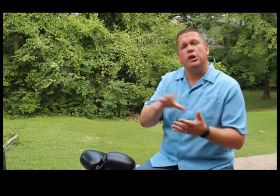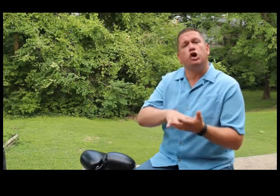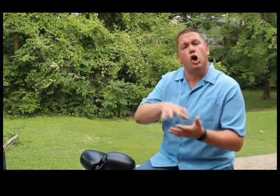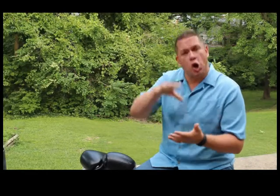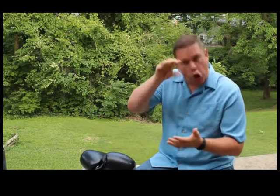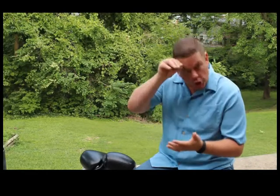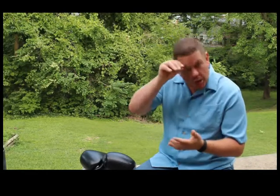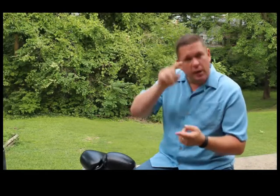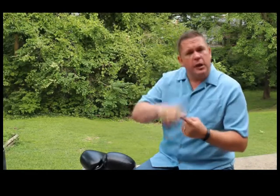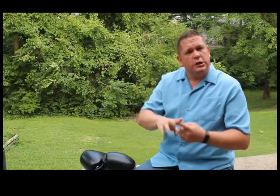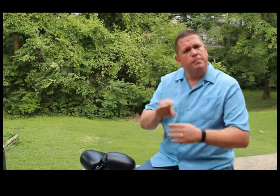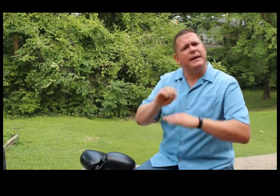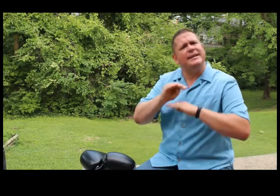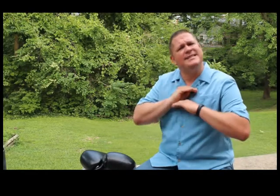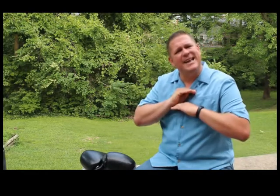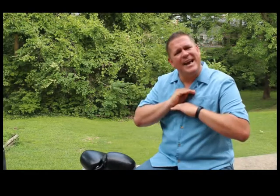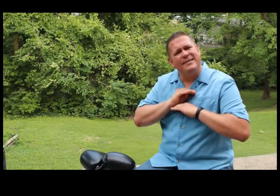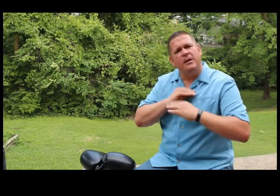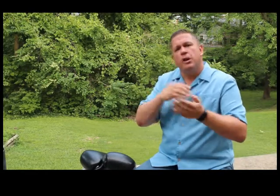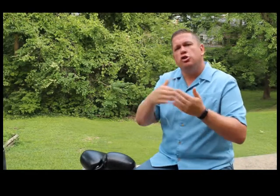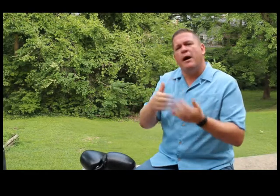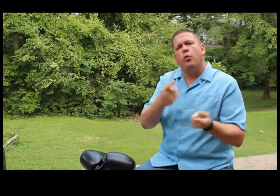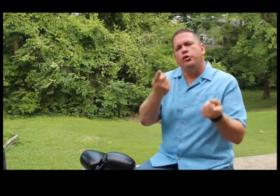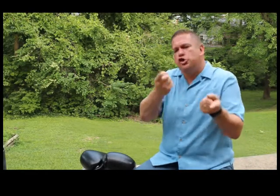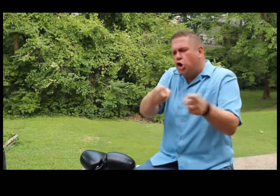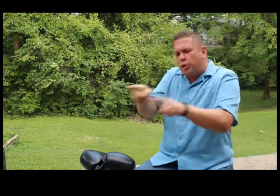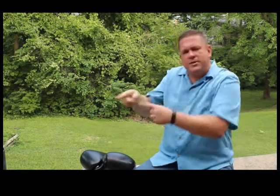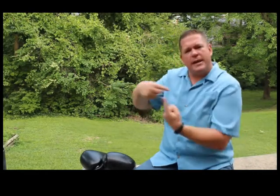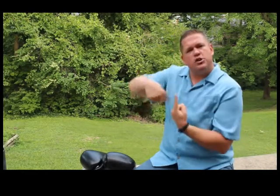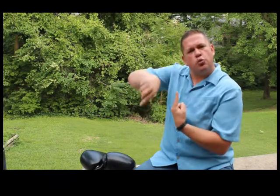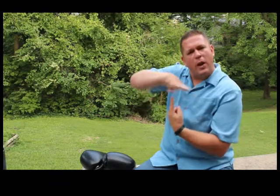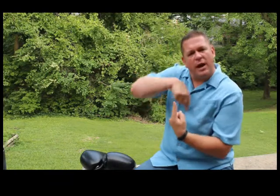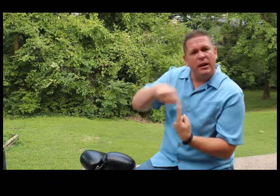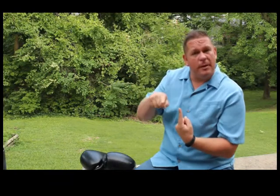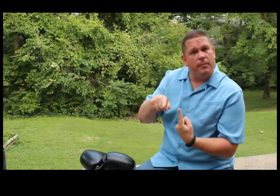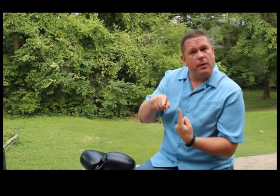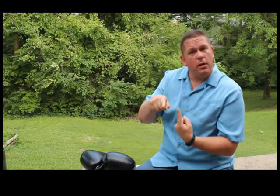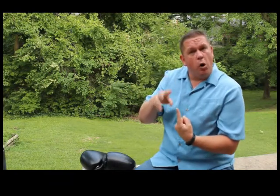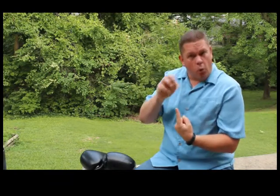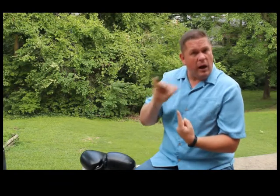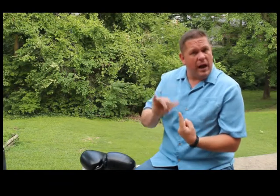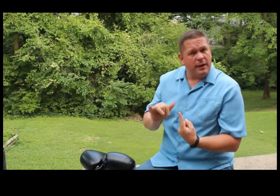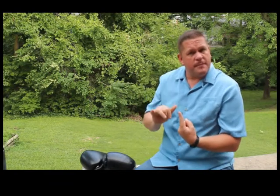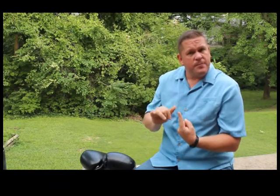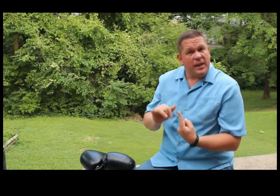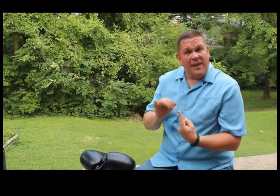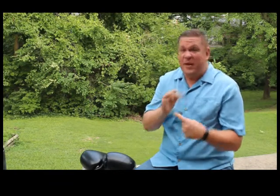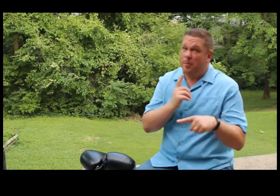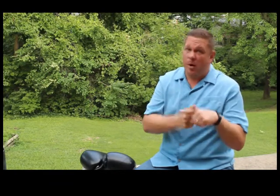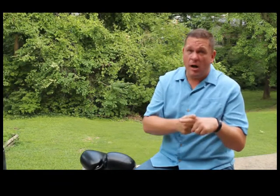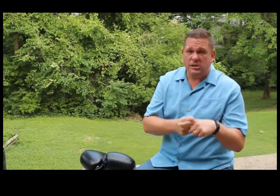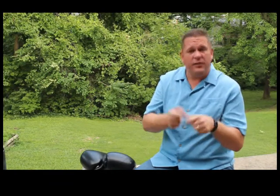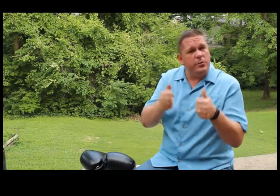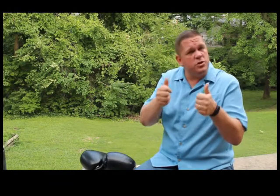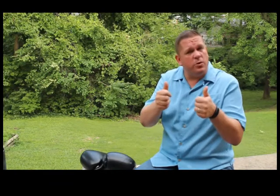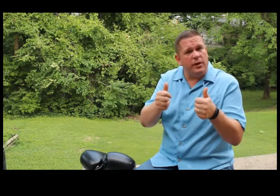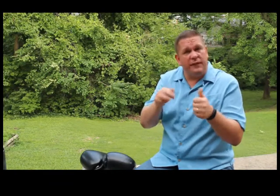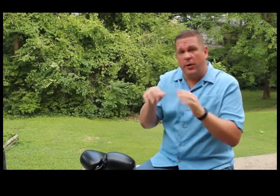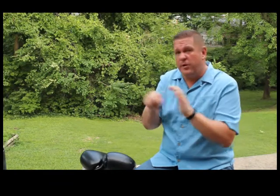learned to be content no matter what the circumstances around him were like. If they were positive, he was good with it. If they were